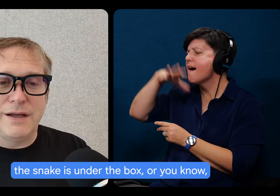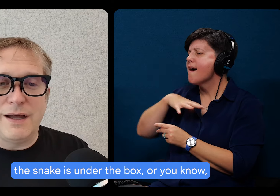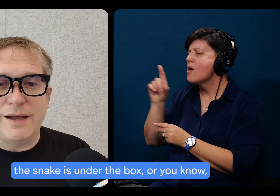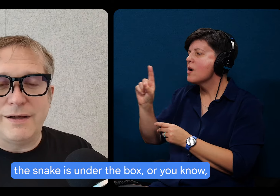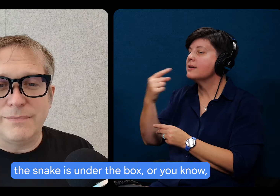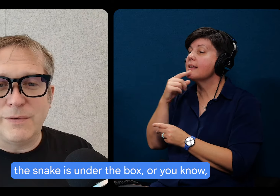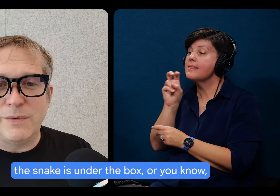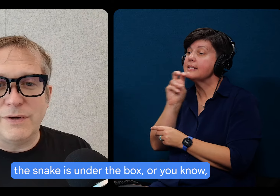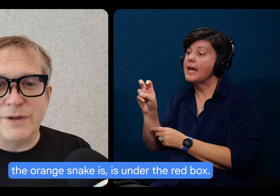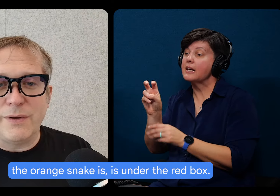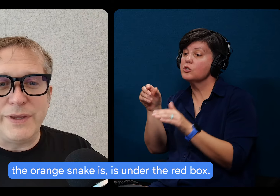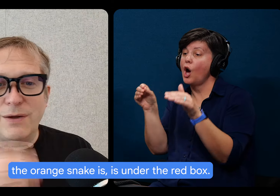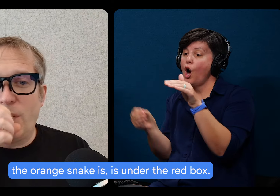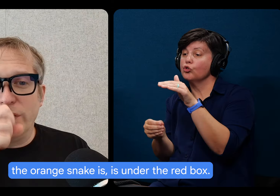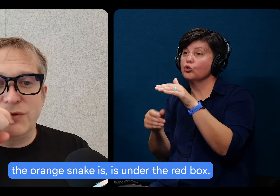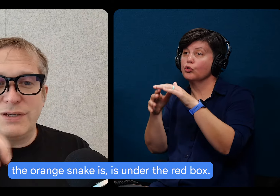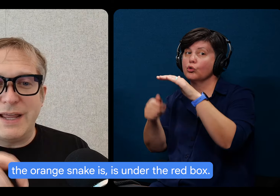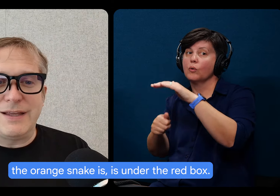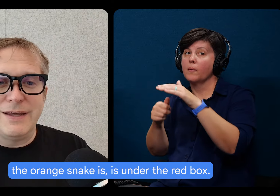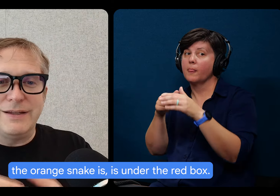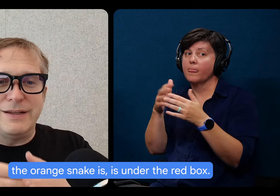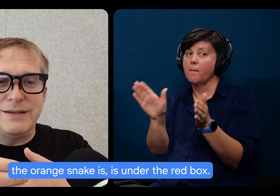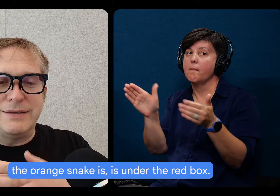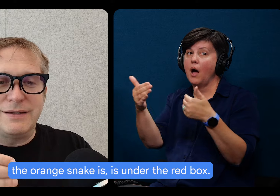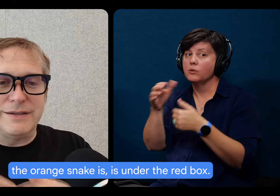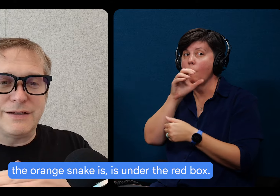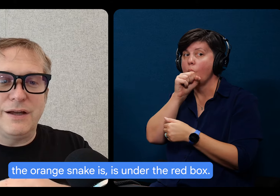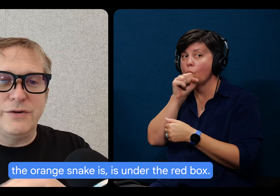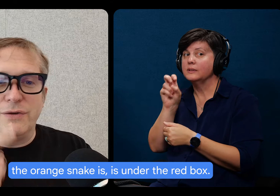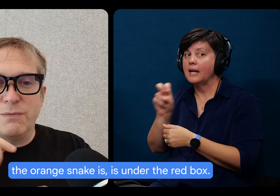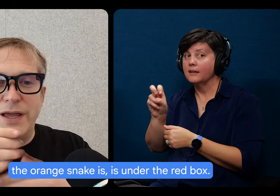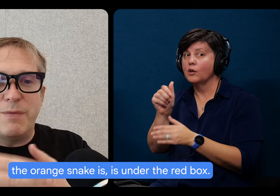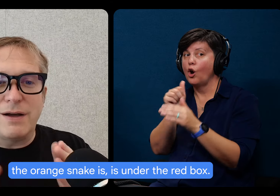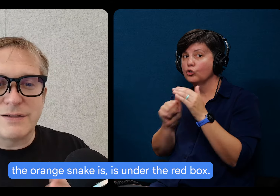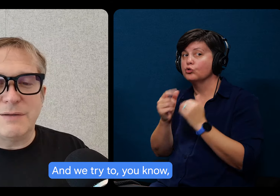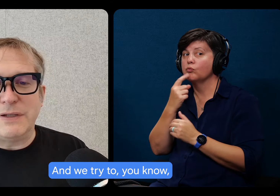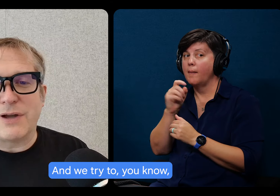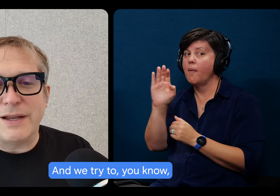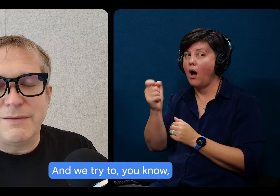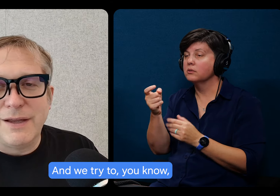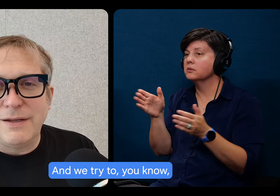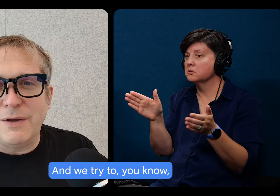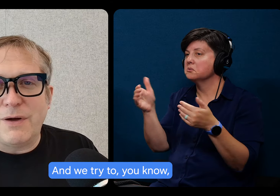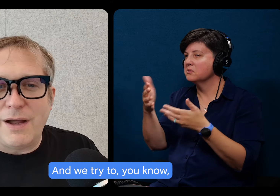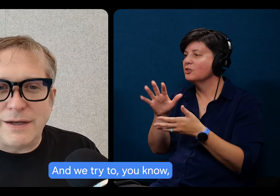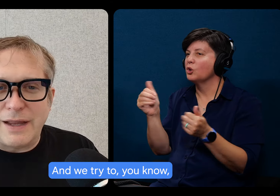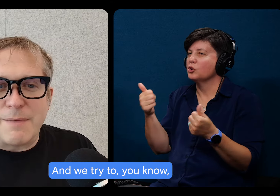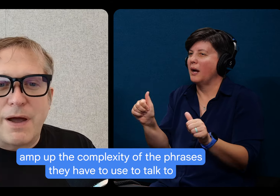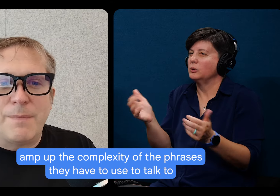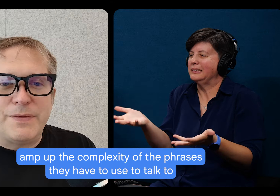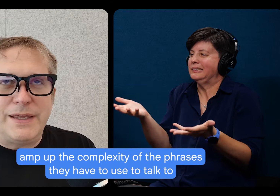um, or, you know, the orange snake is, is under the red box. And we try to, you know,